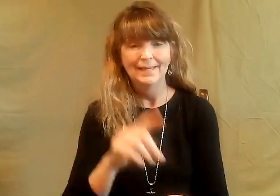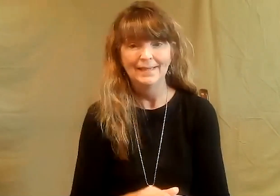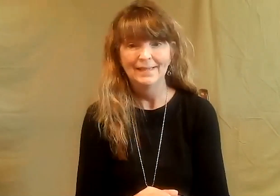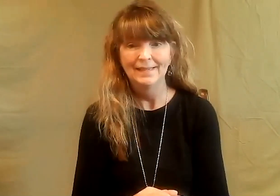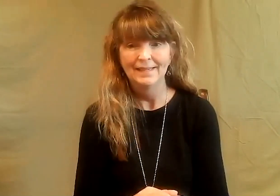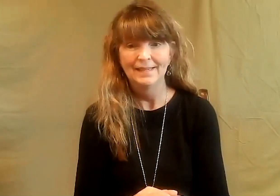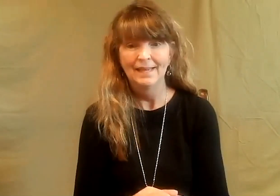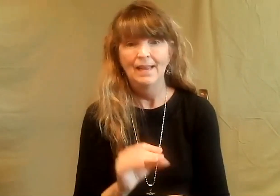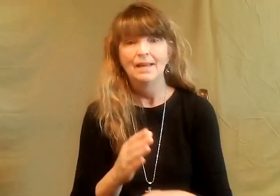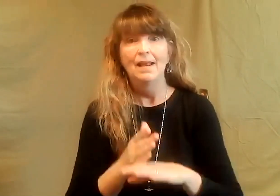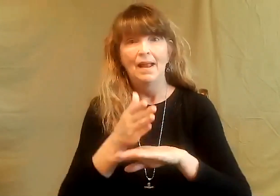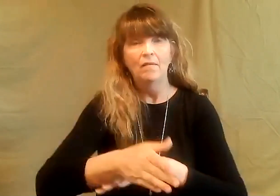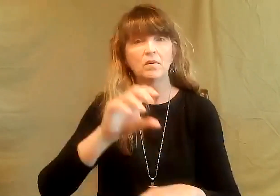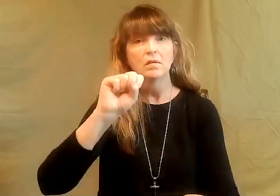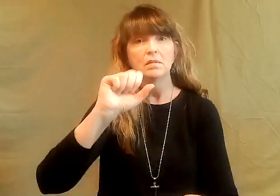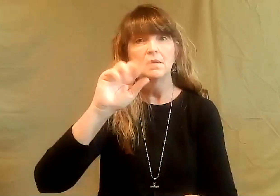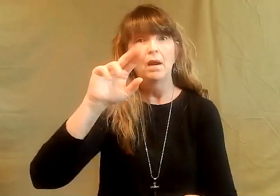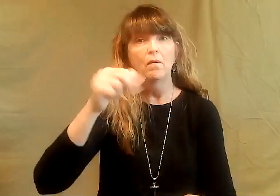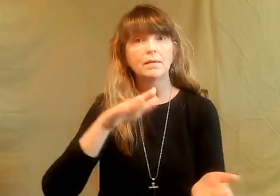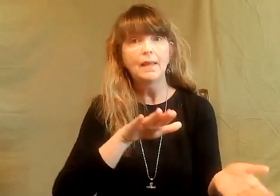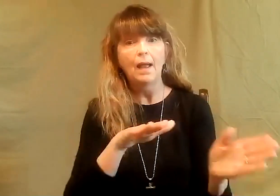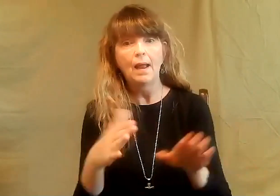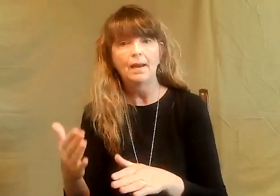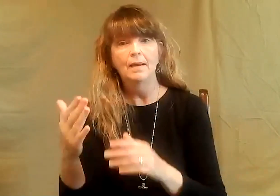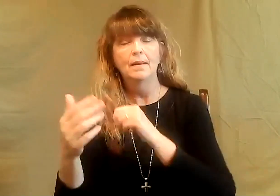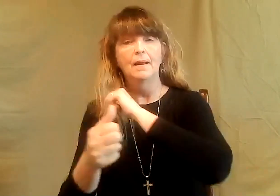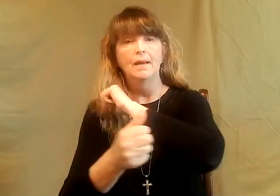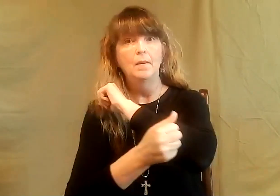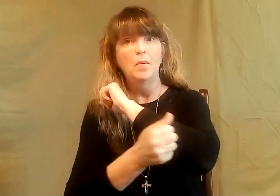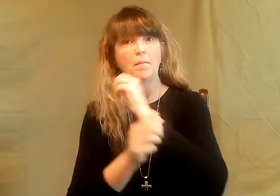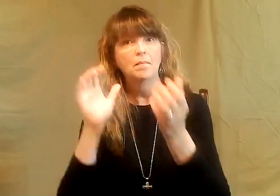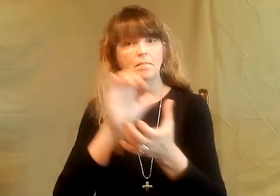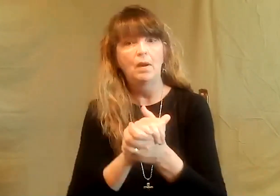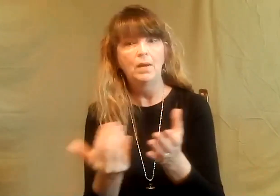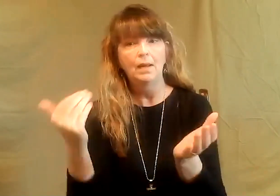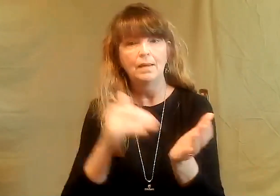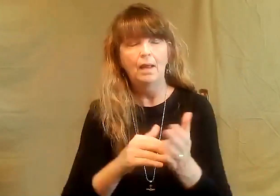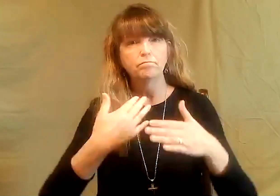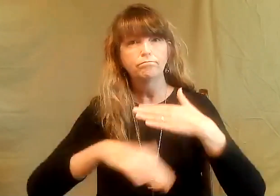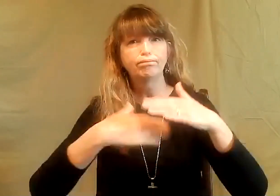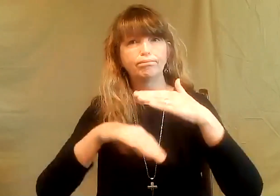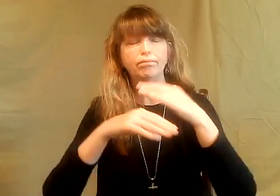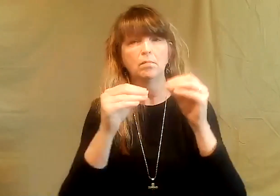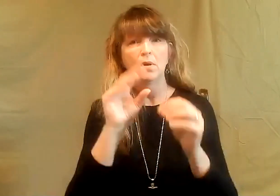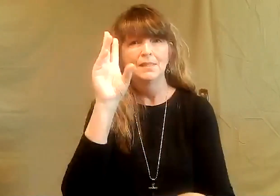bear a son it came to pass and after sarah passed away abraham married again